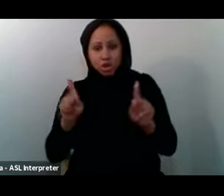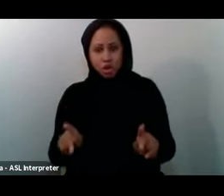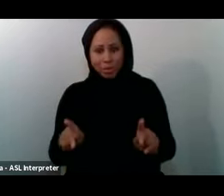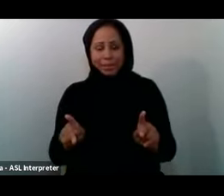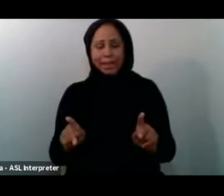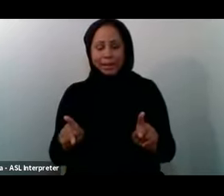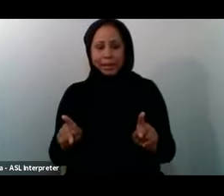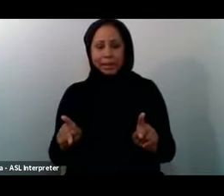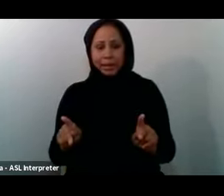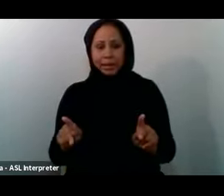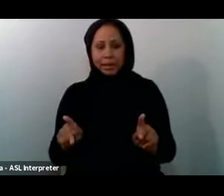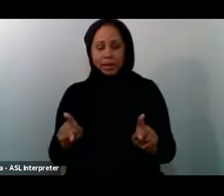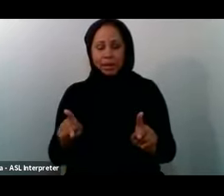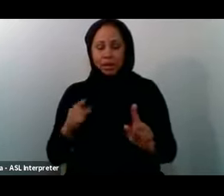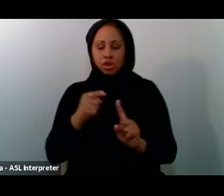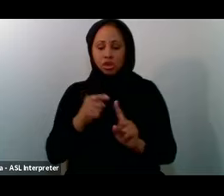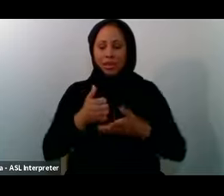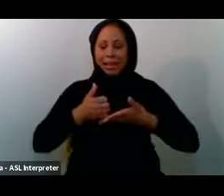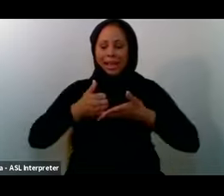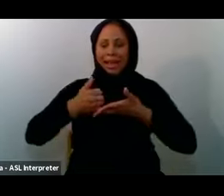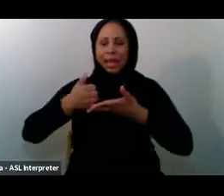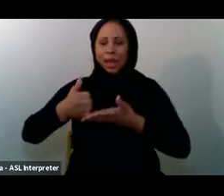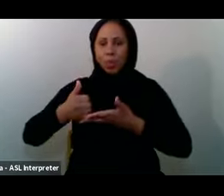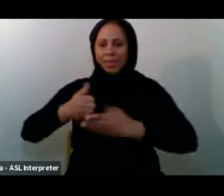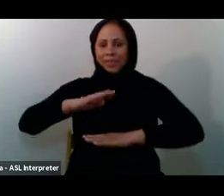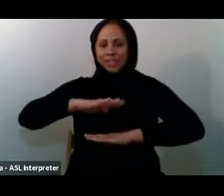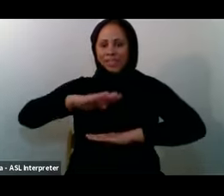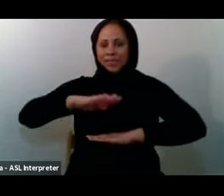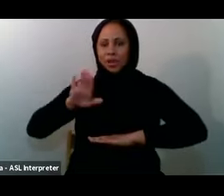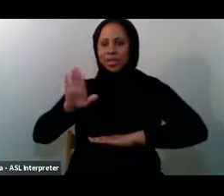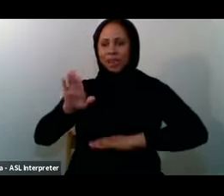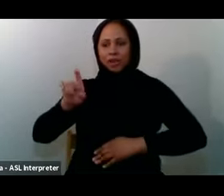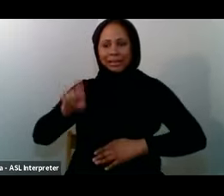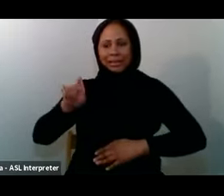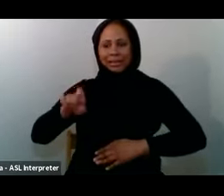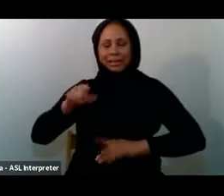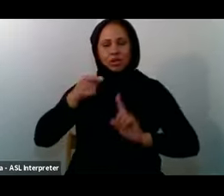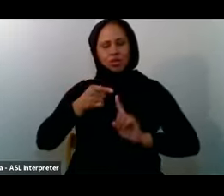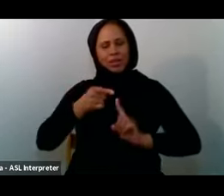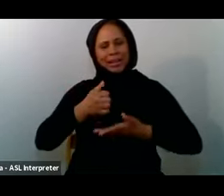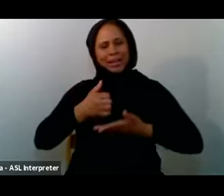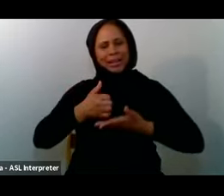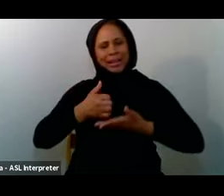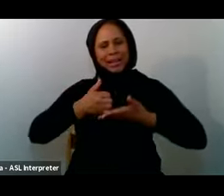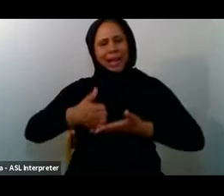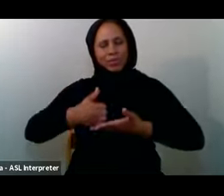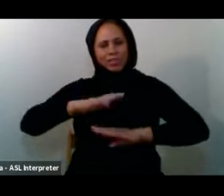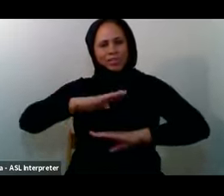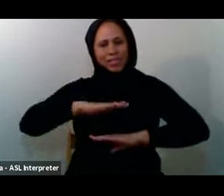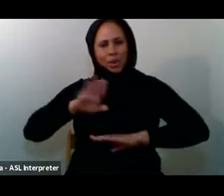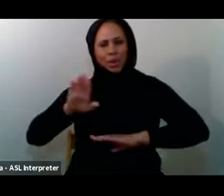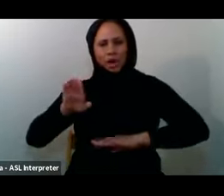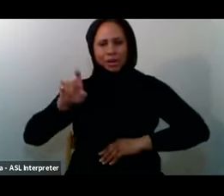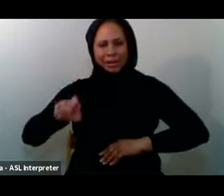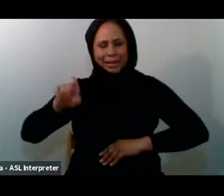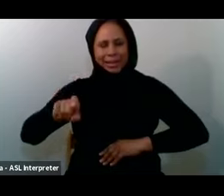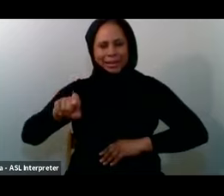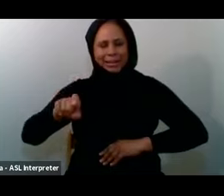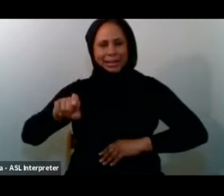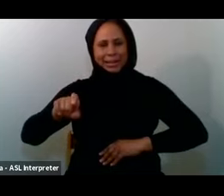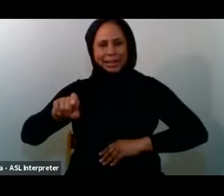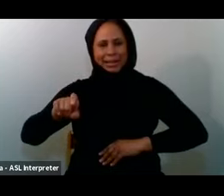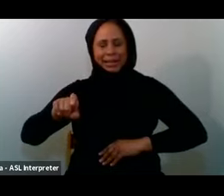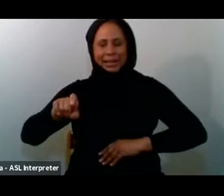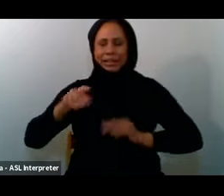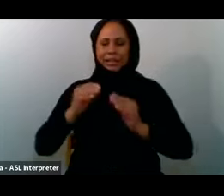To help fulfill Their need To help fulfill Some type of need Of theirs Is more beloved To me